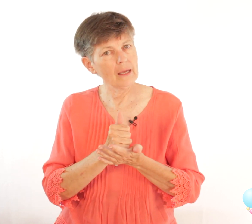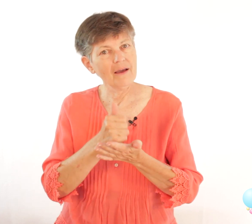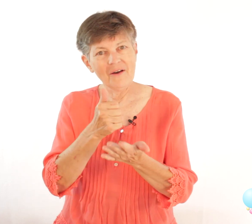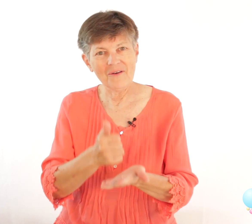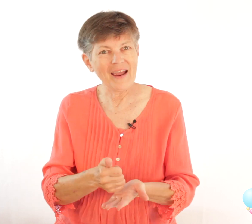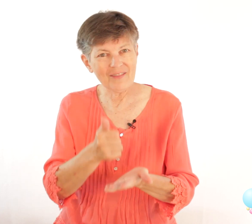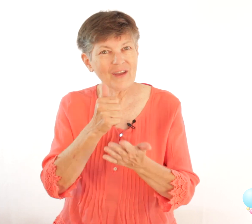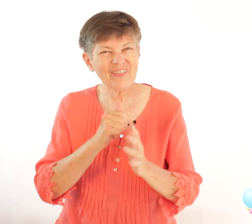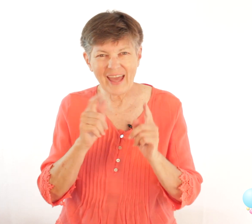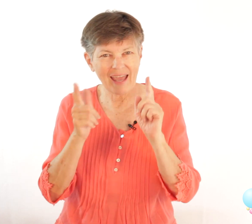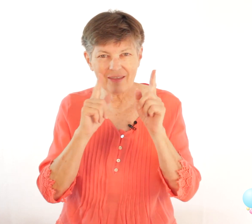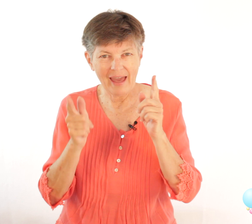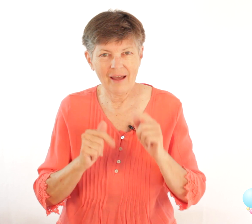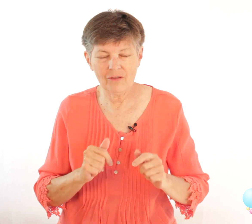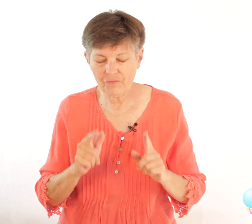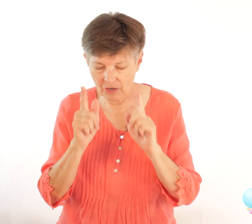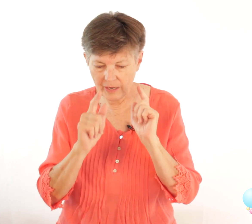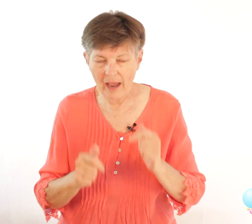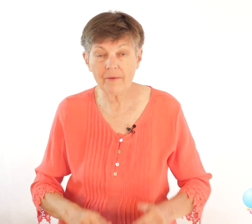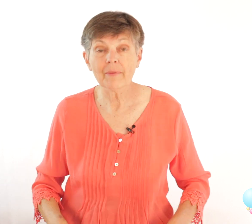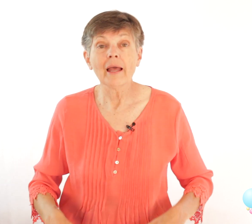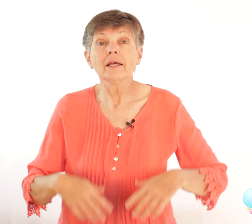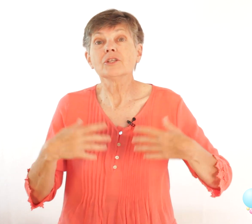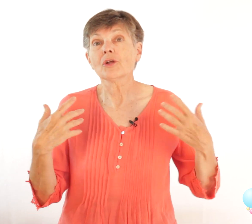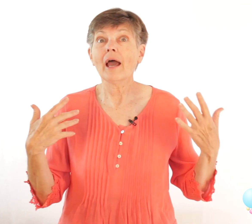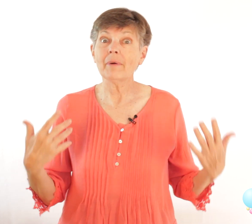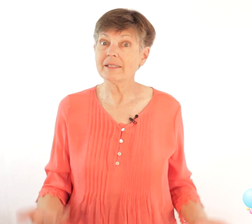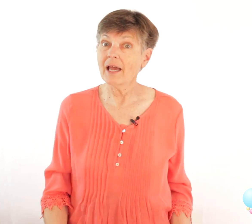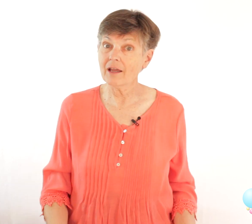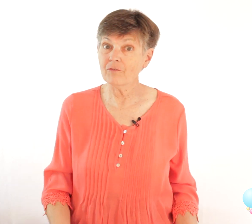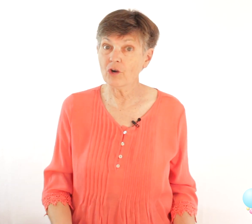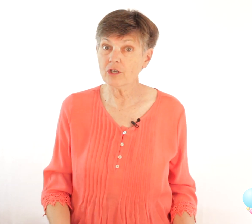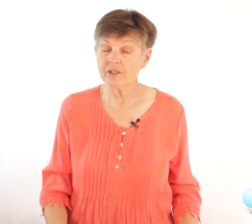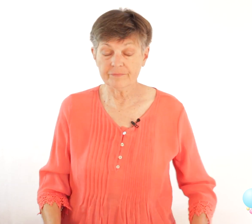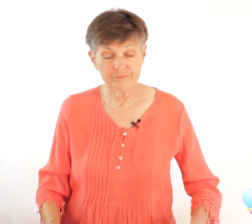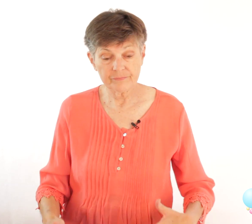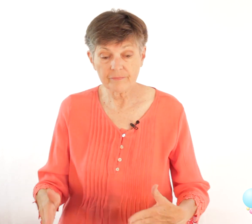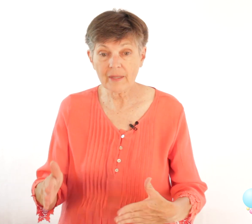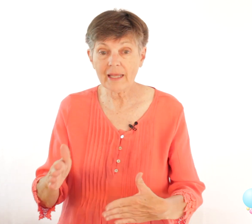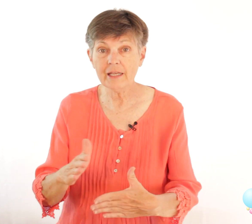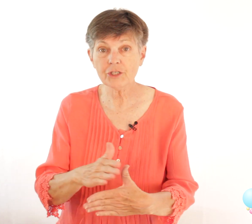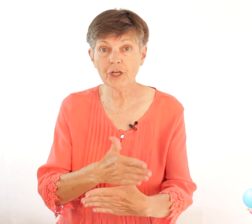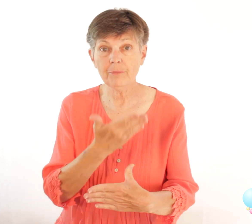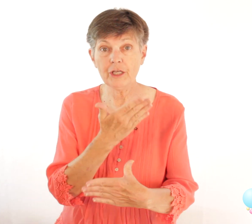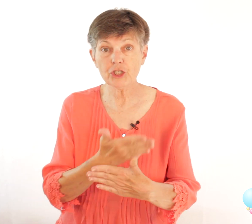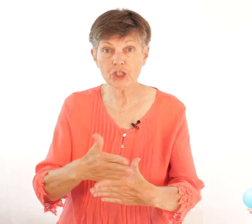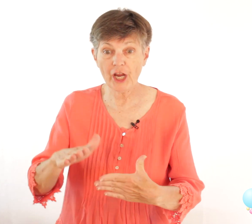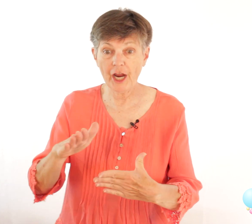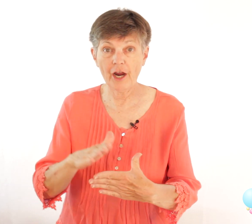all right now get the hang of that I'll figure it out so now my second verse is going to be share